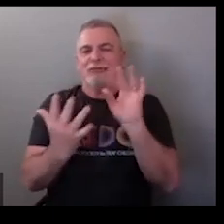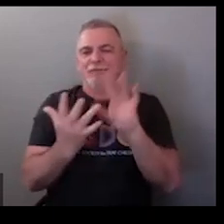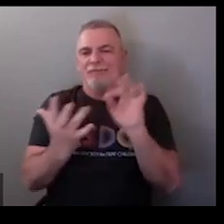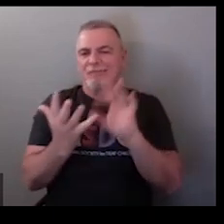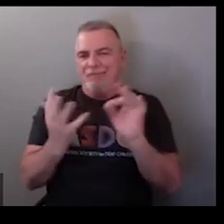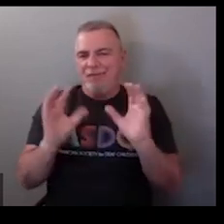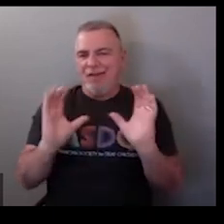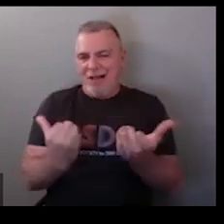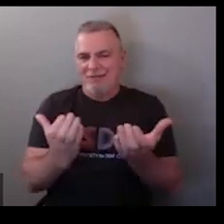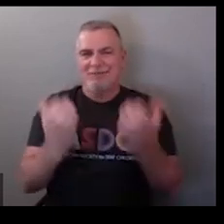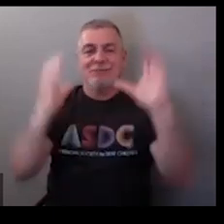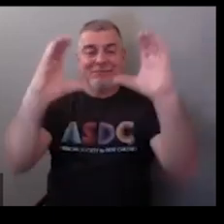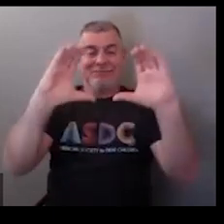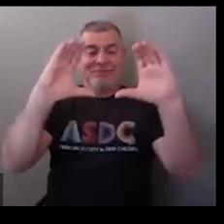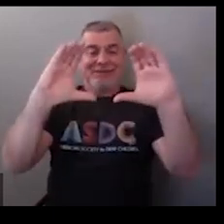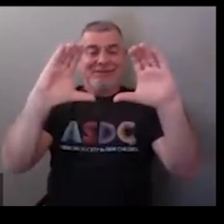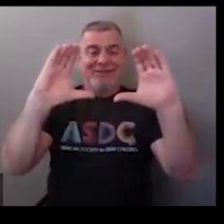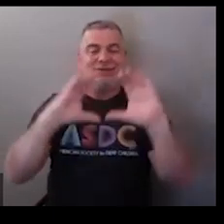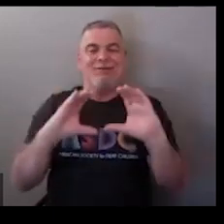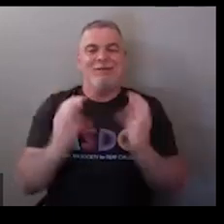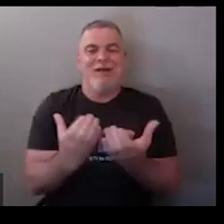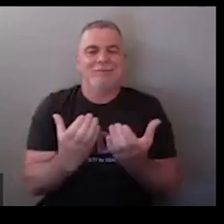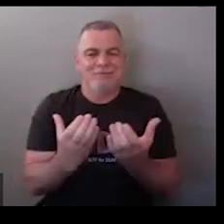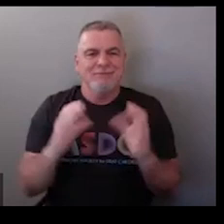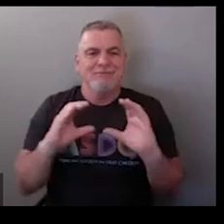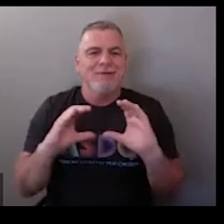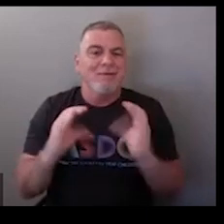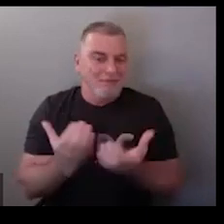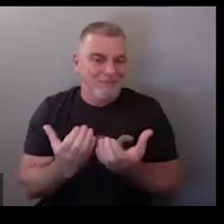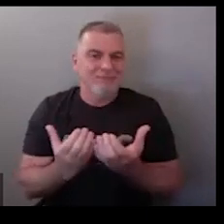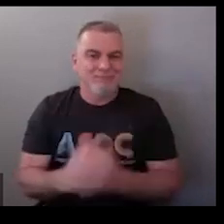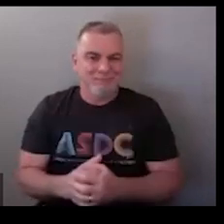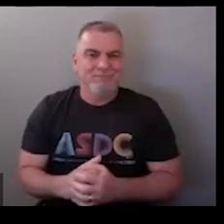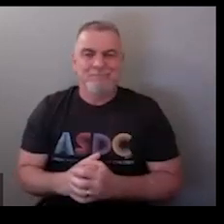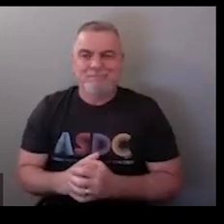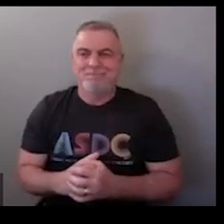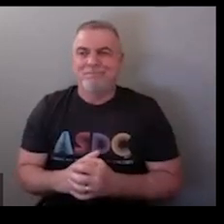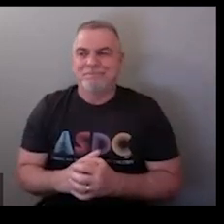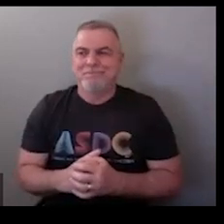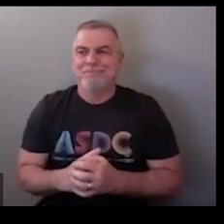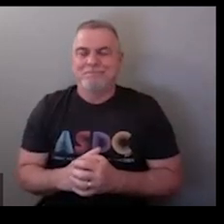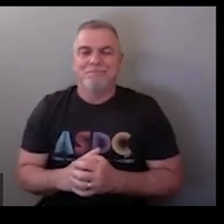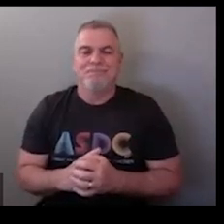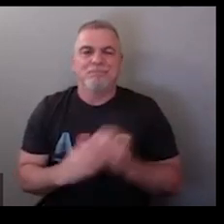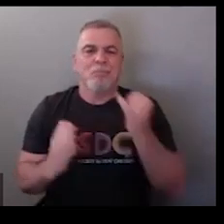okay now talk a little bit about elective classes so c hand shapes in this movement is class